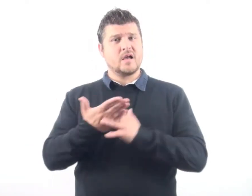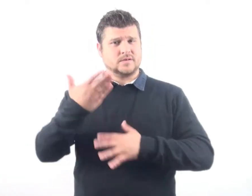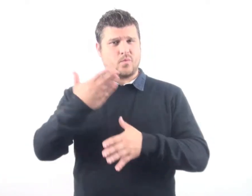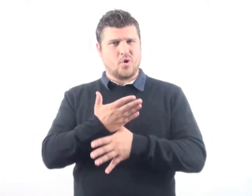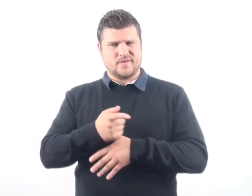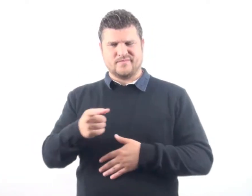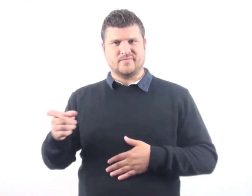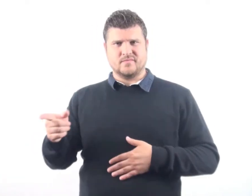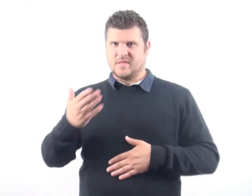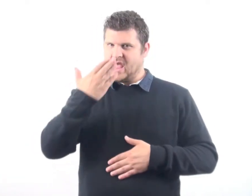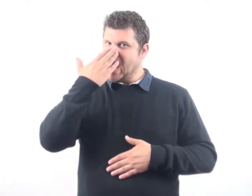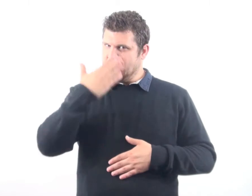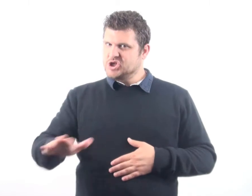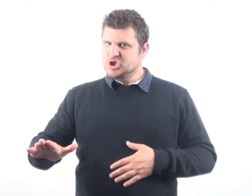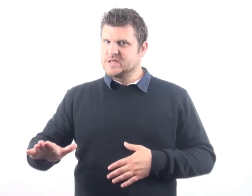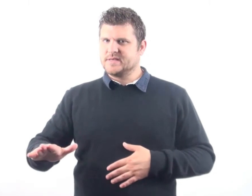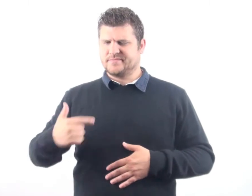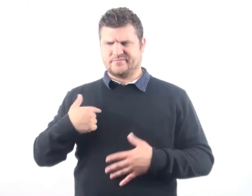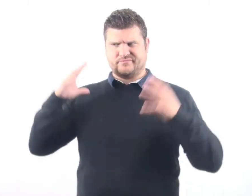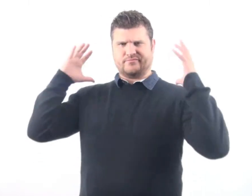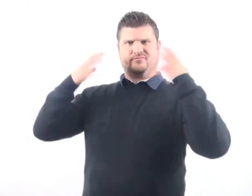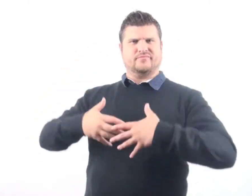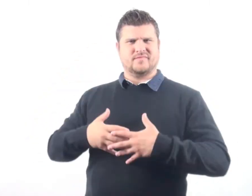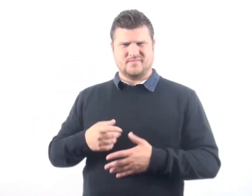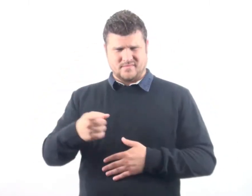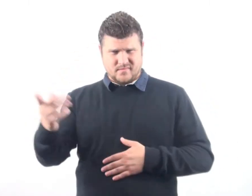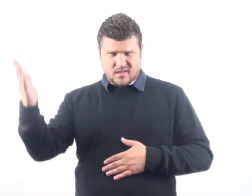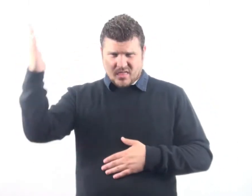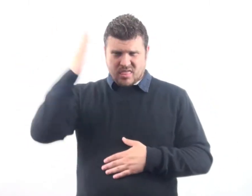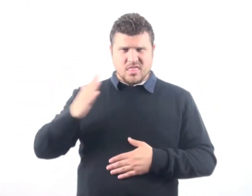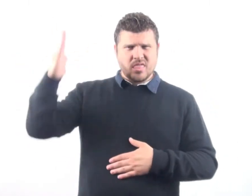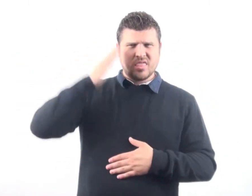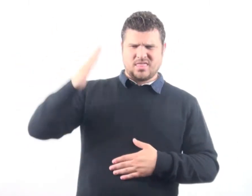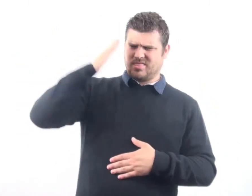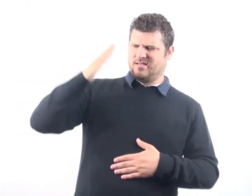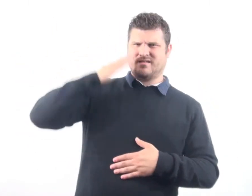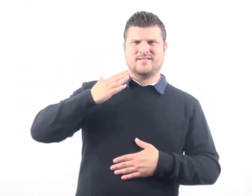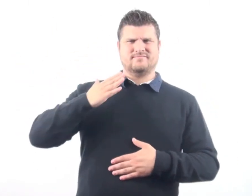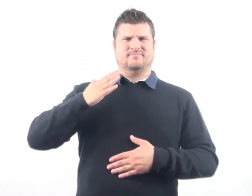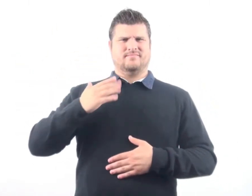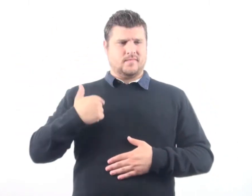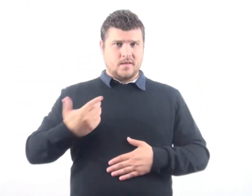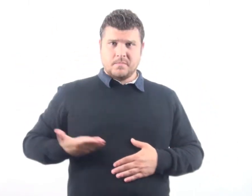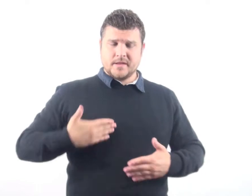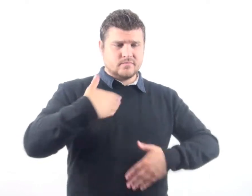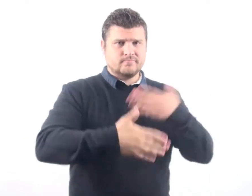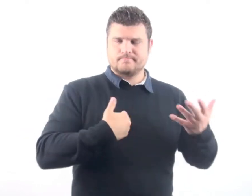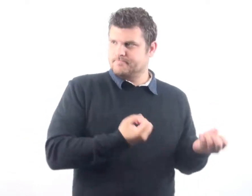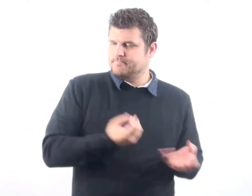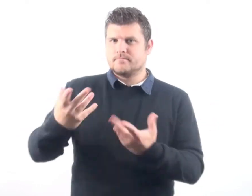Access to Work's attitude is not great and it really concerns me. They really patronise us. I get on